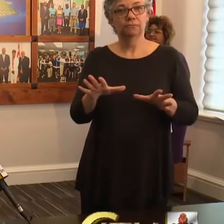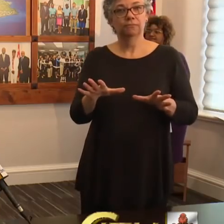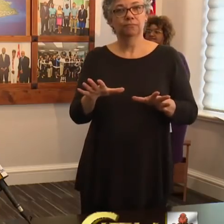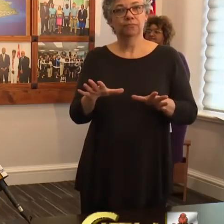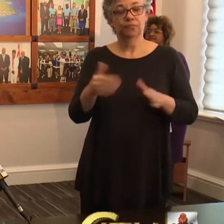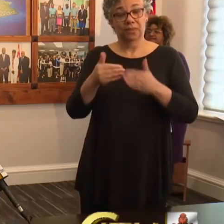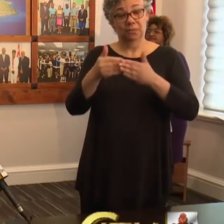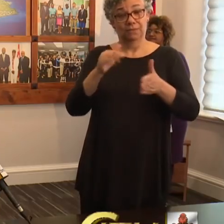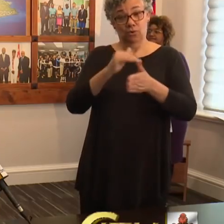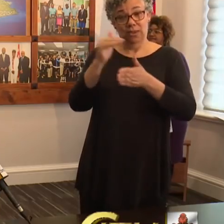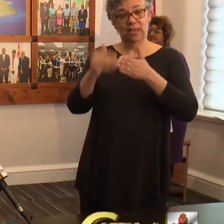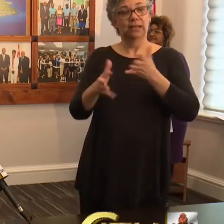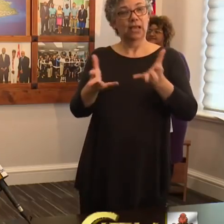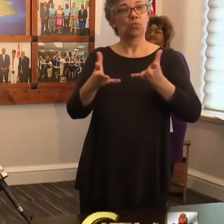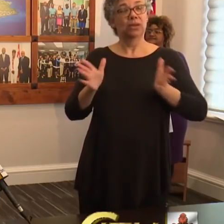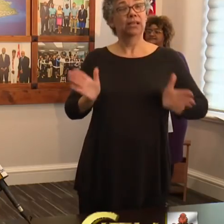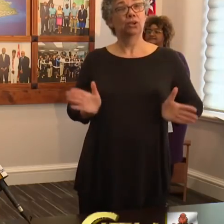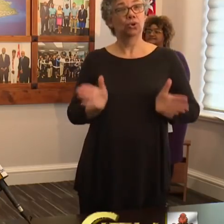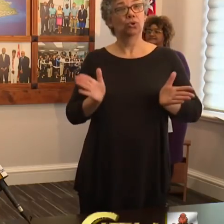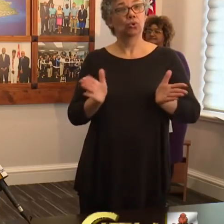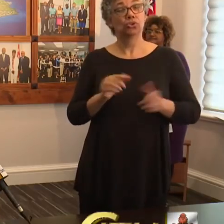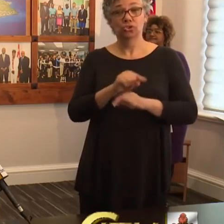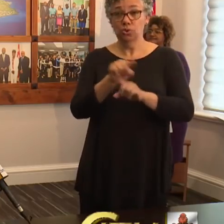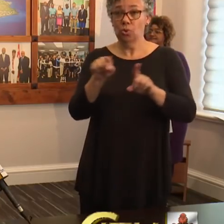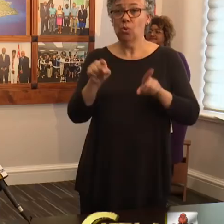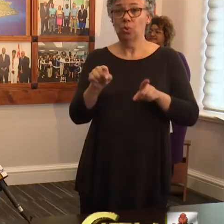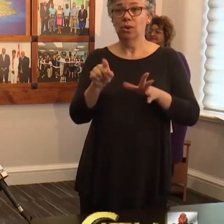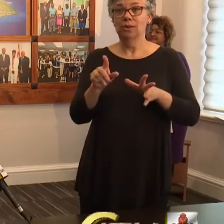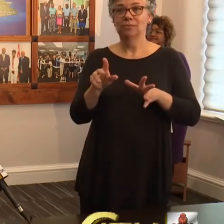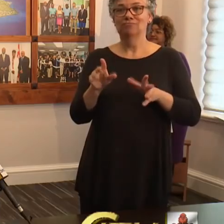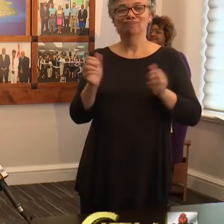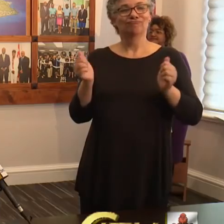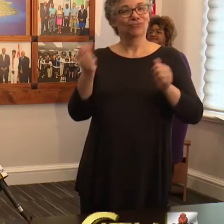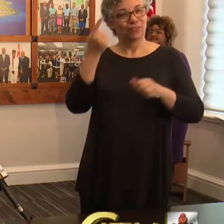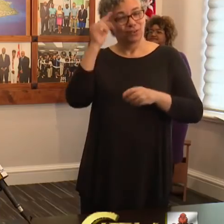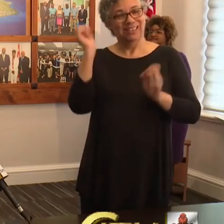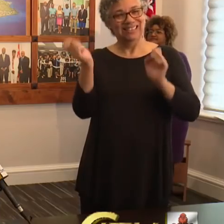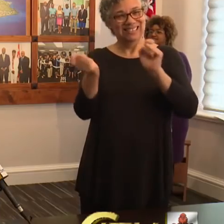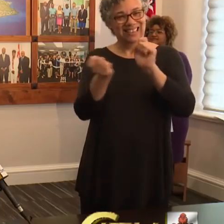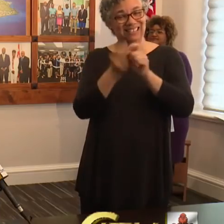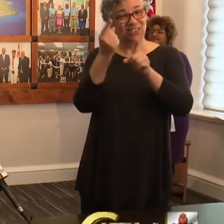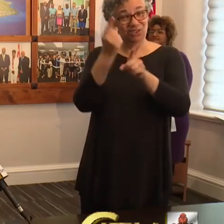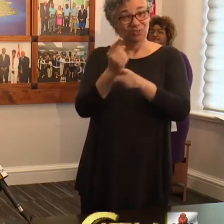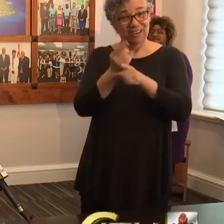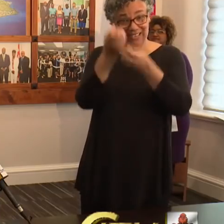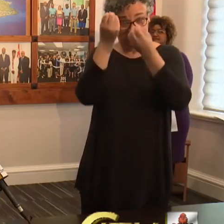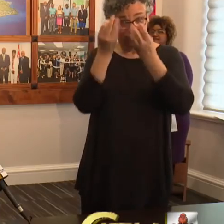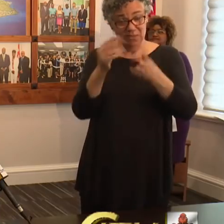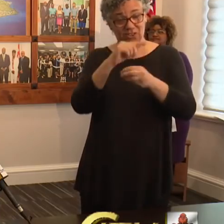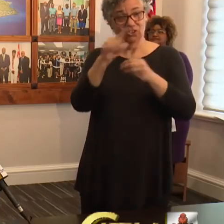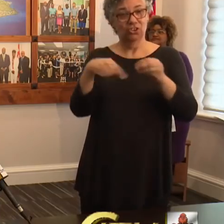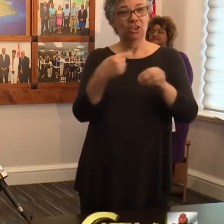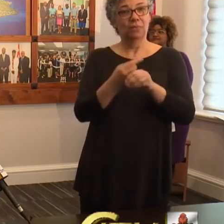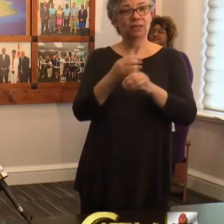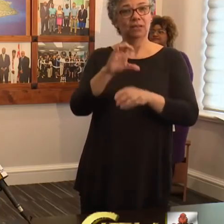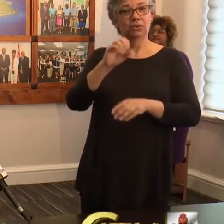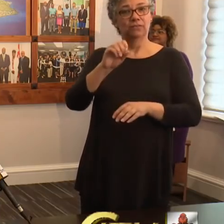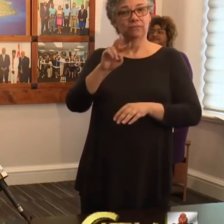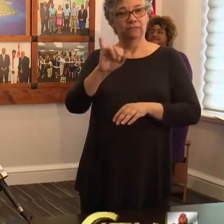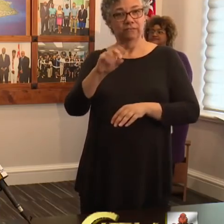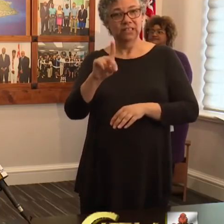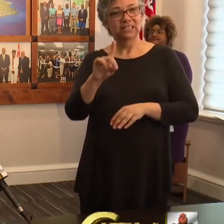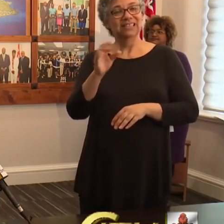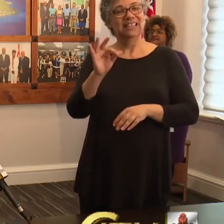before I end I want to encourage everyone that for accurate and reliable information on COVID-19 please use the government